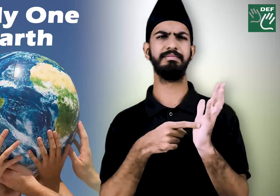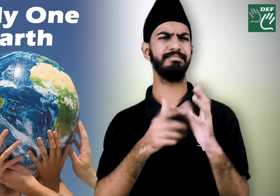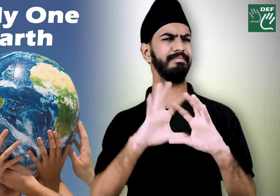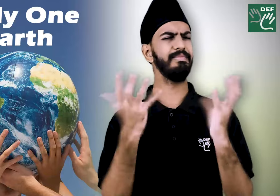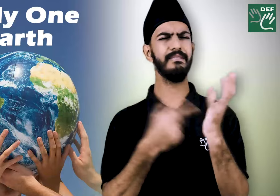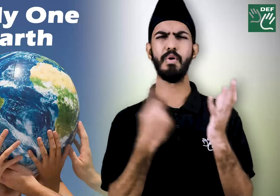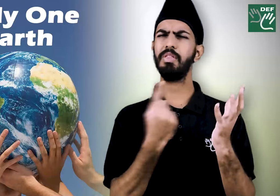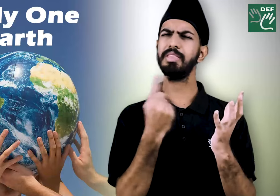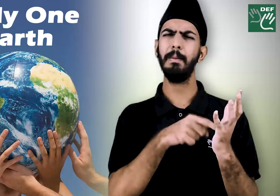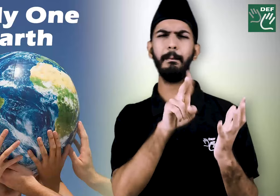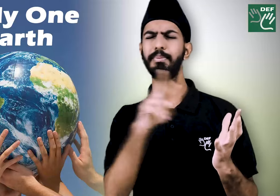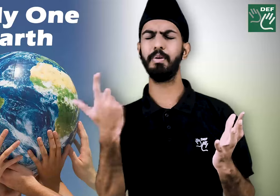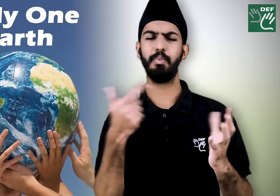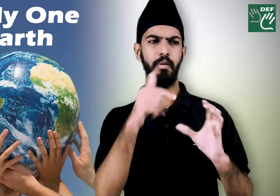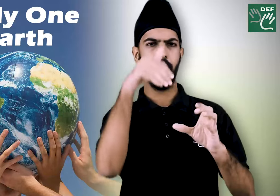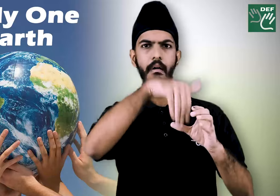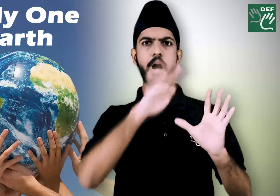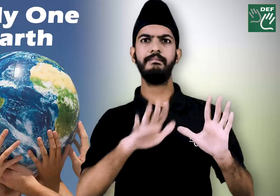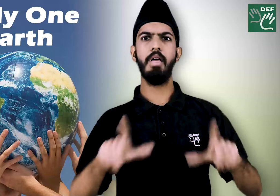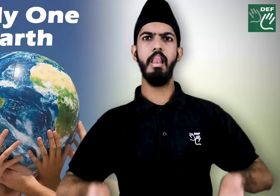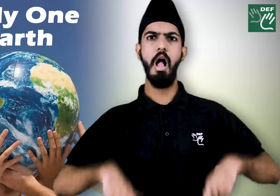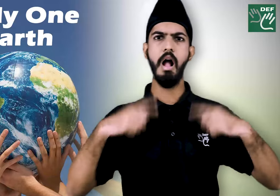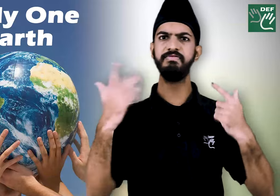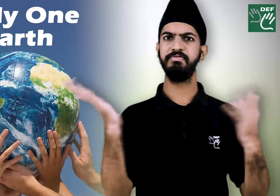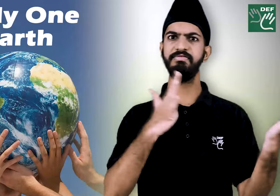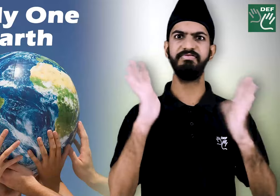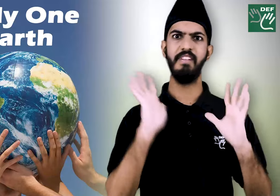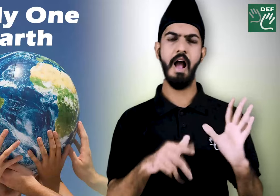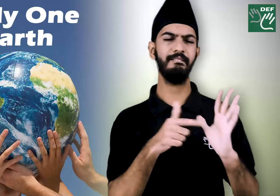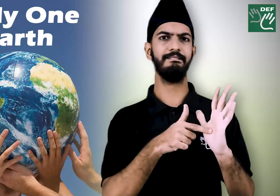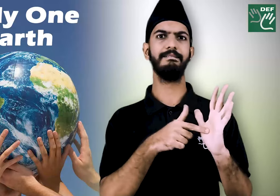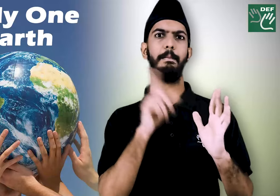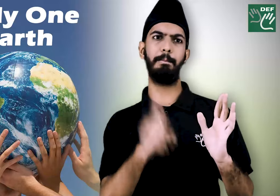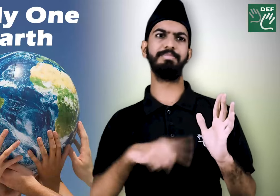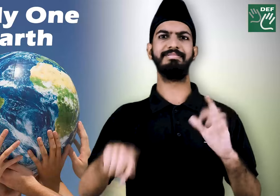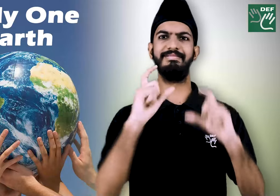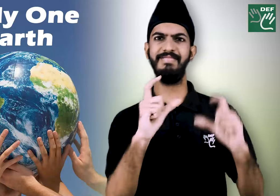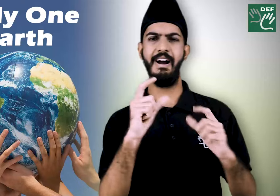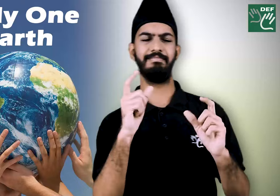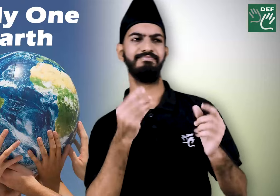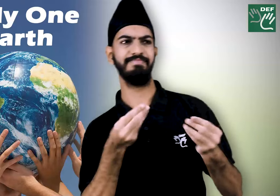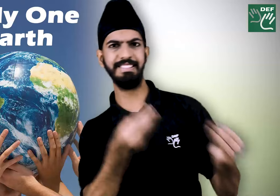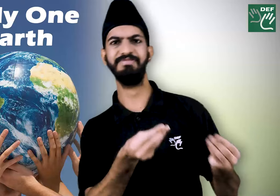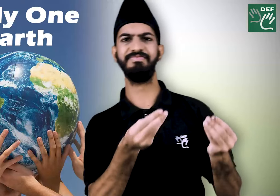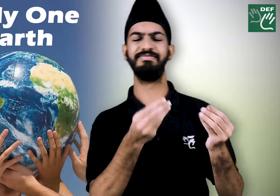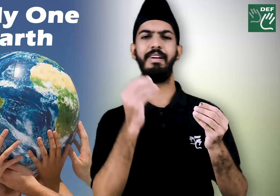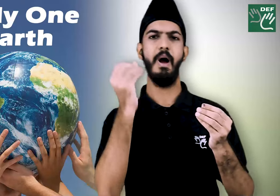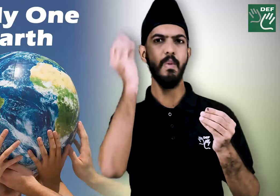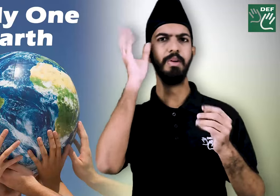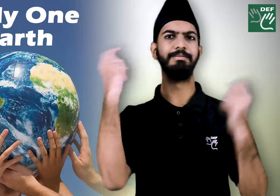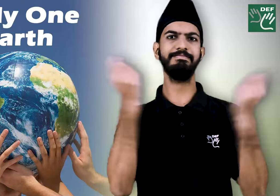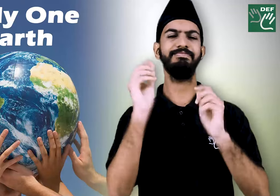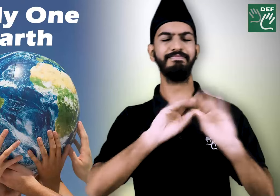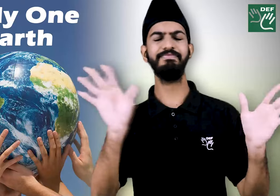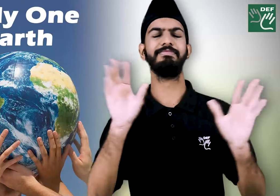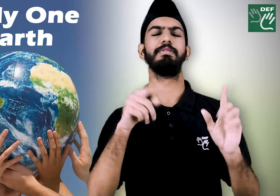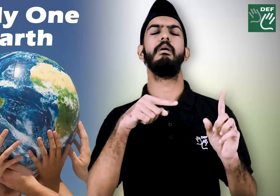to adopt policies that promote awareness of the adverse effect of climate change and the environmental risks